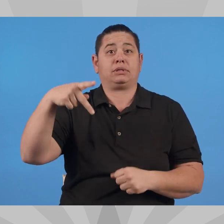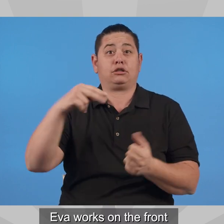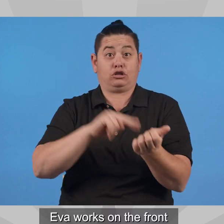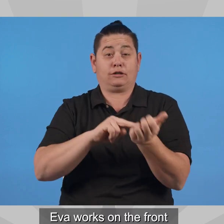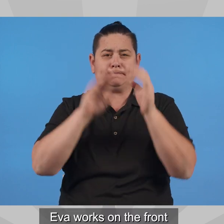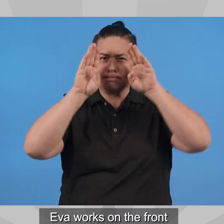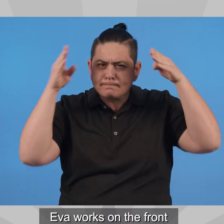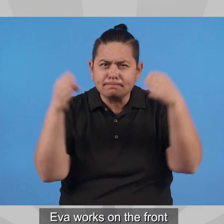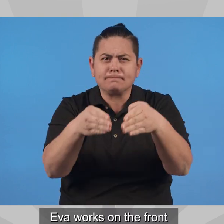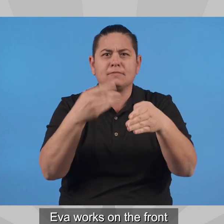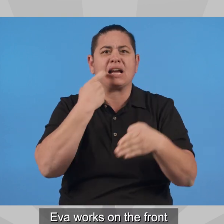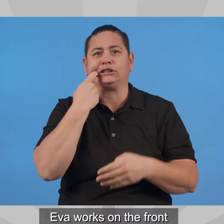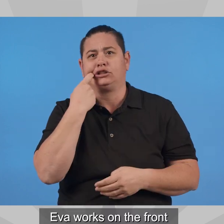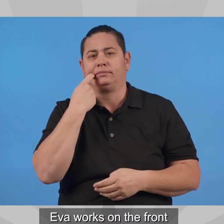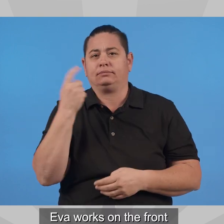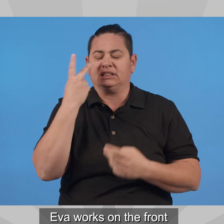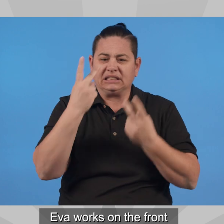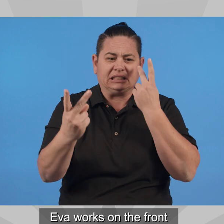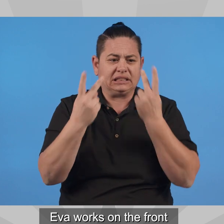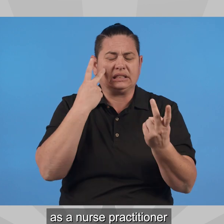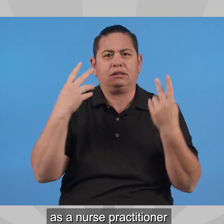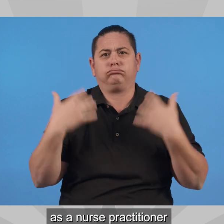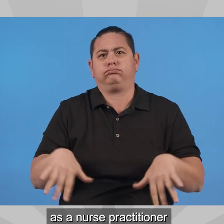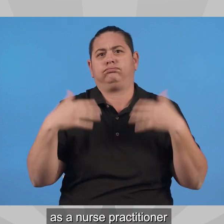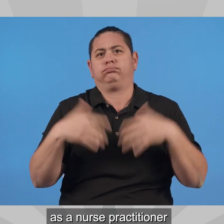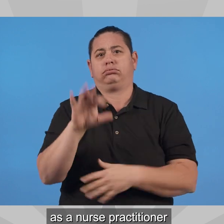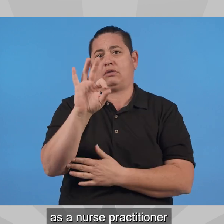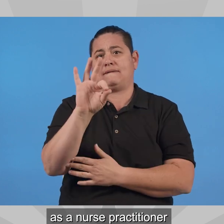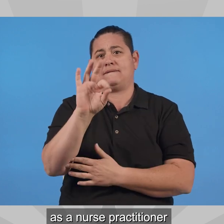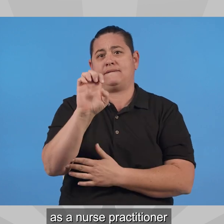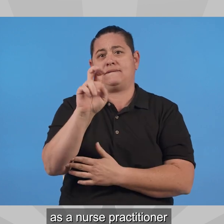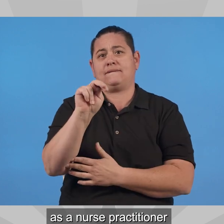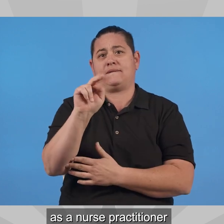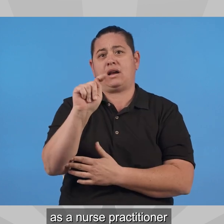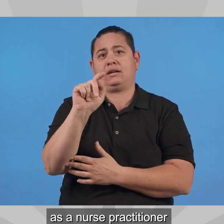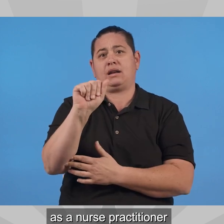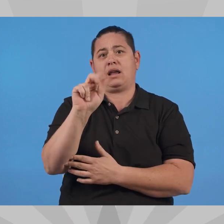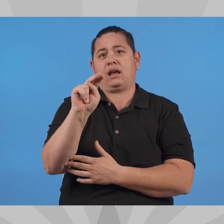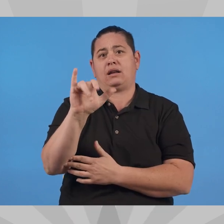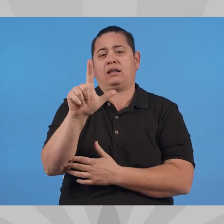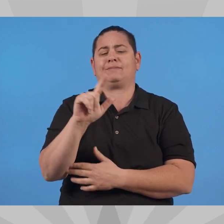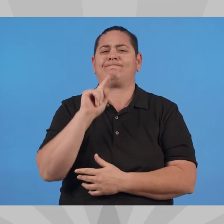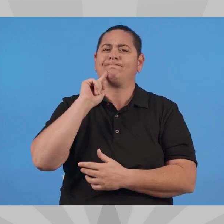Eva works on the front lines of the fentanyl crisis as a nurse practitioner in addiction medicine.